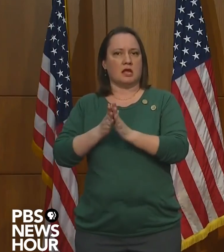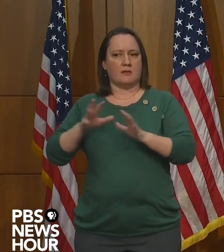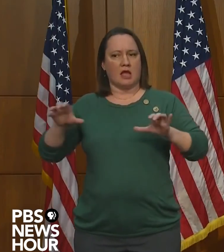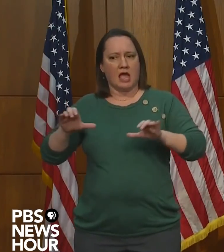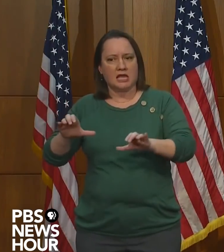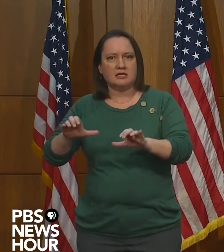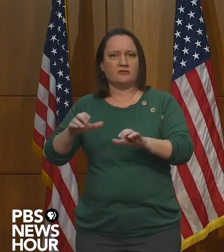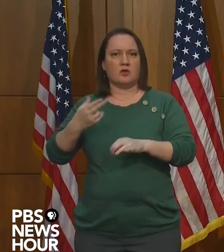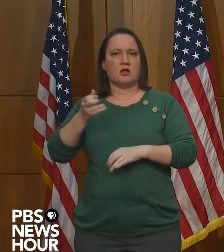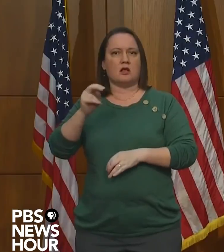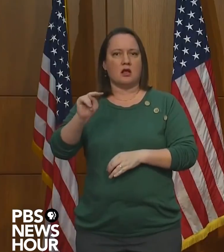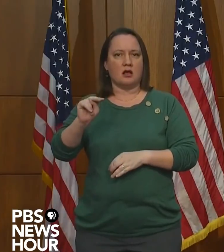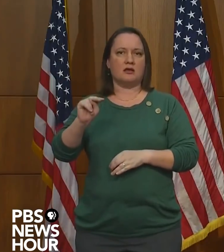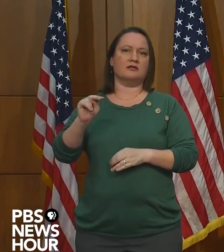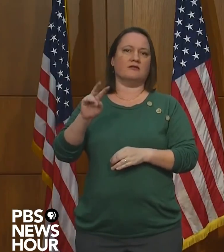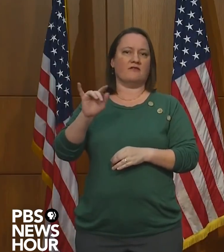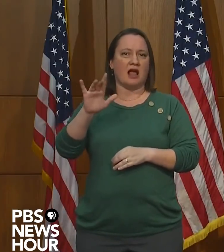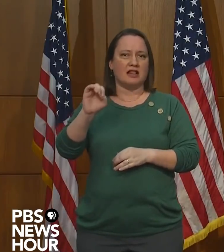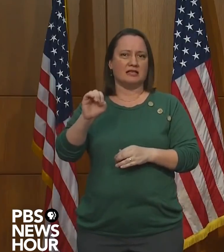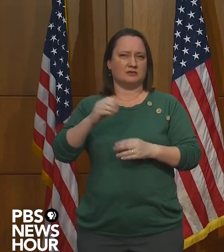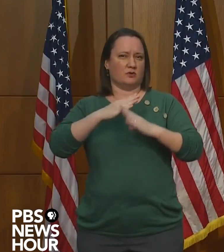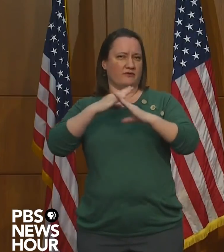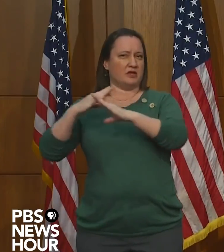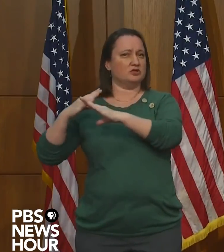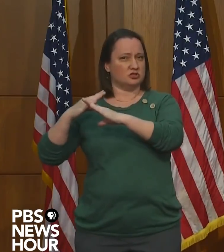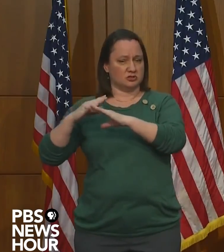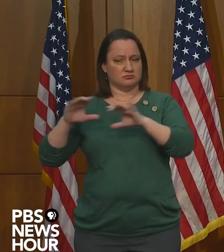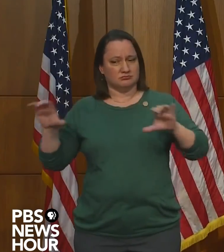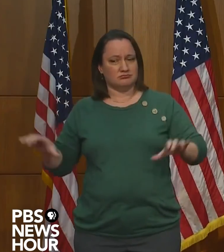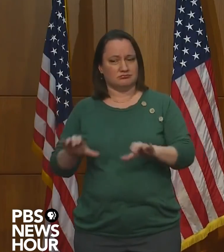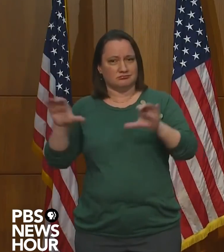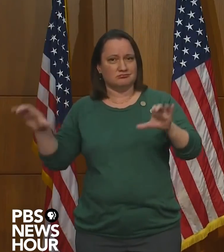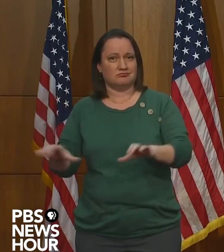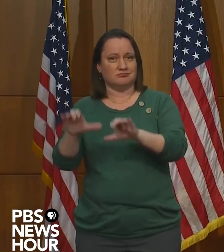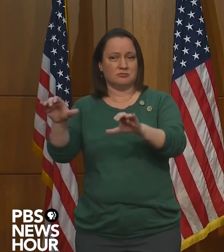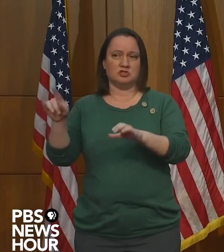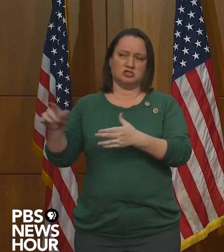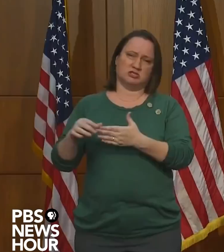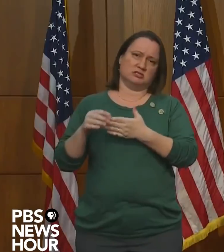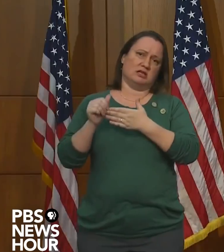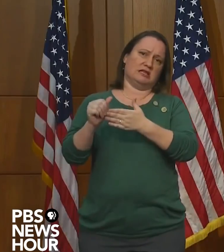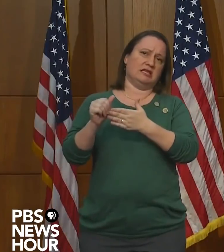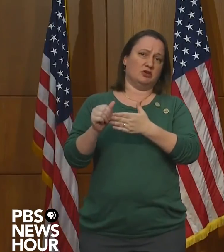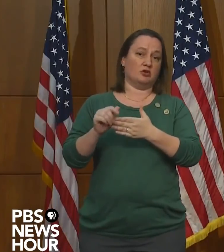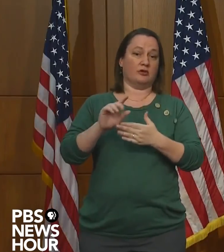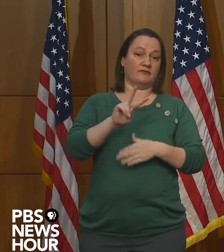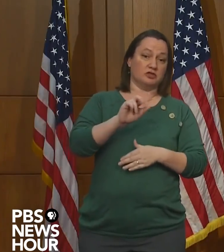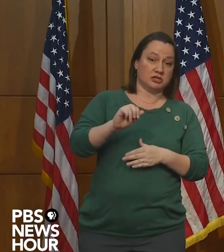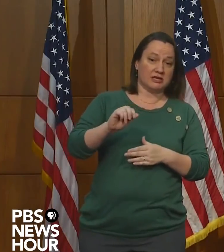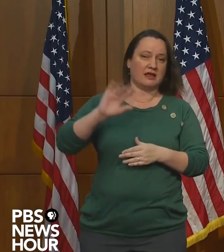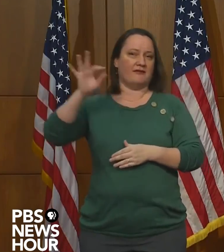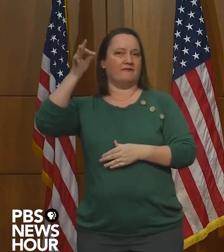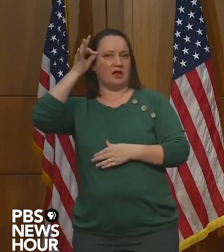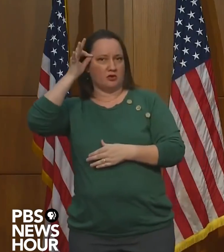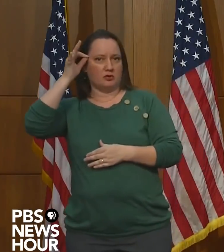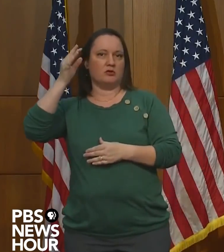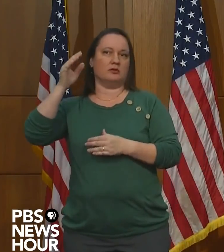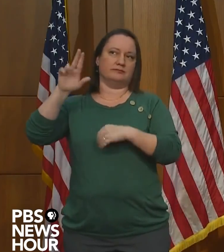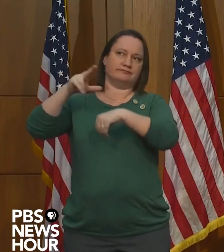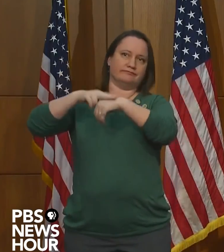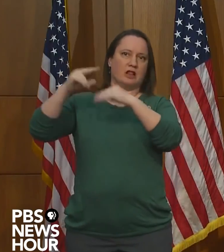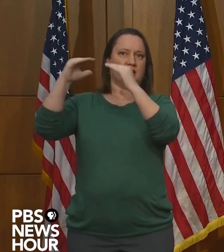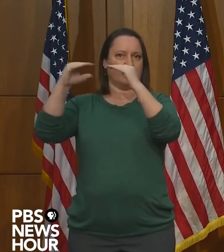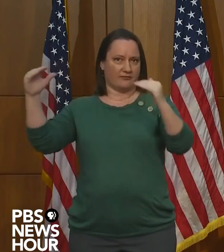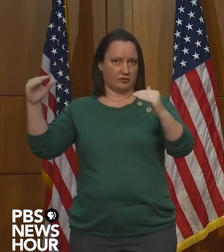prevention work and has been an instrumental leader in Virginia and at the federal level, successfully helping